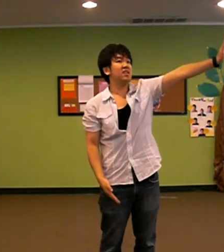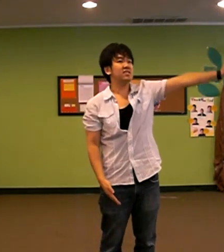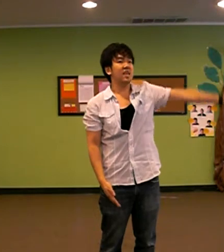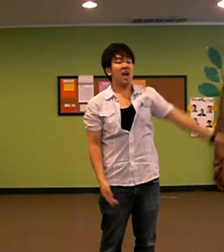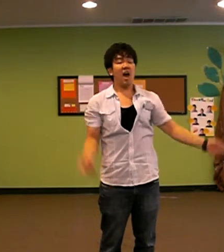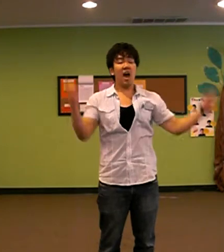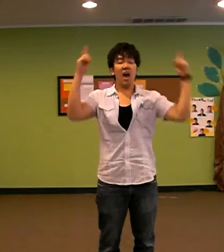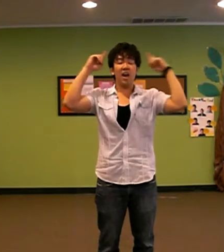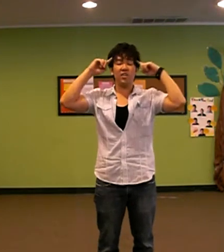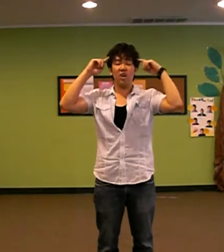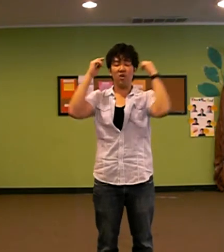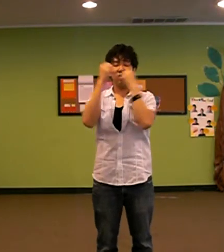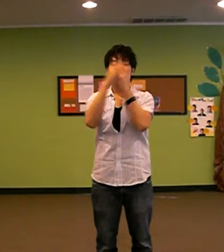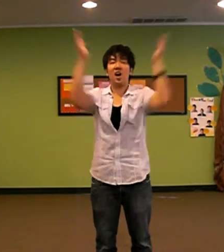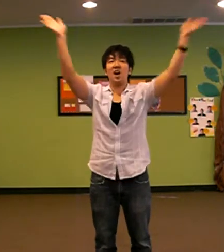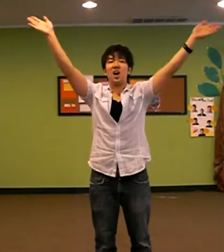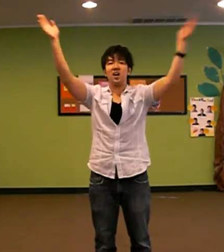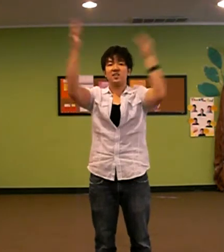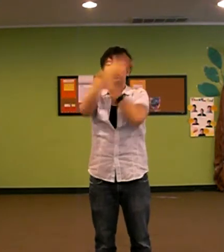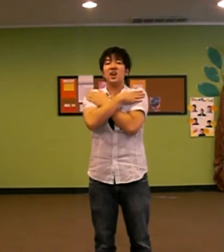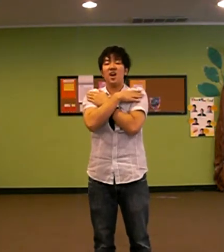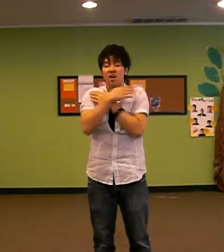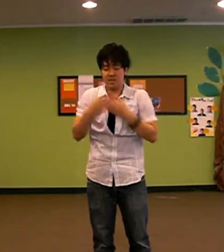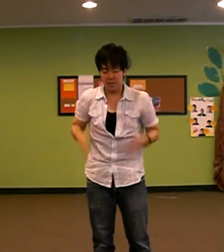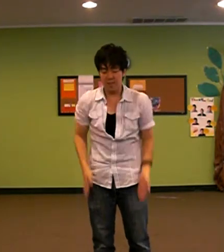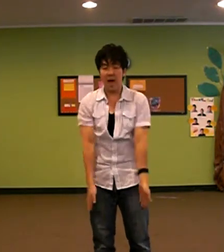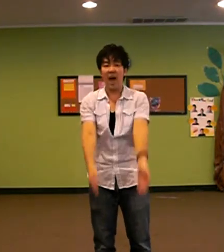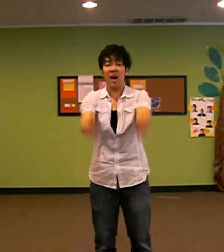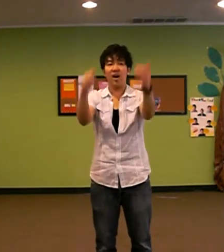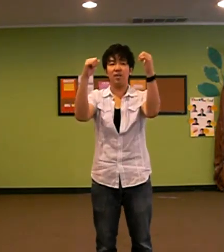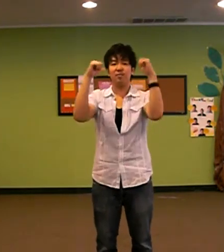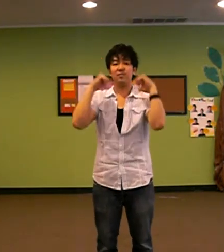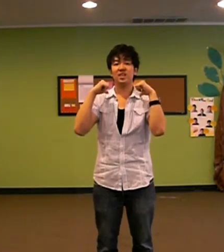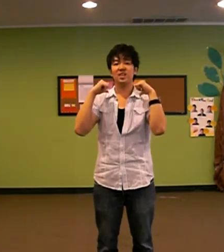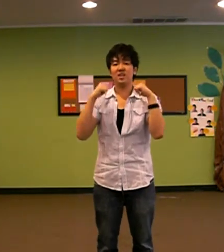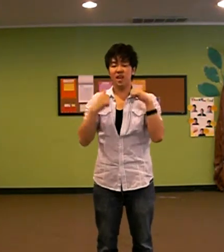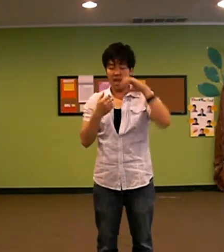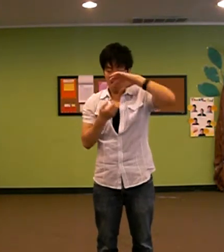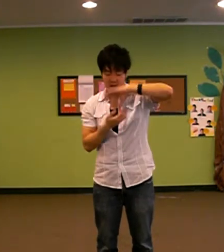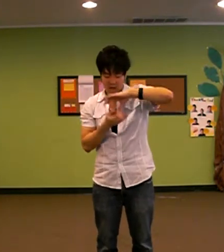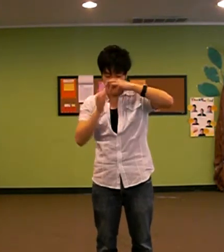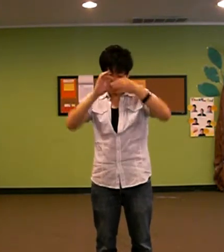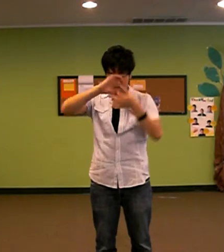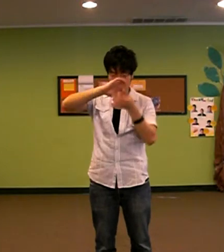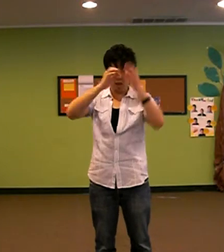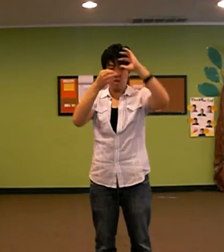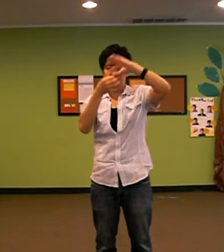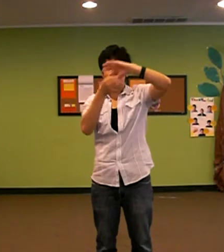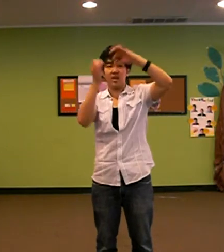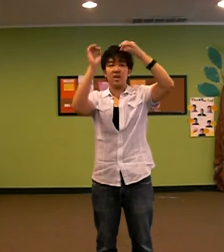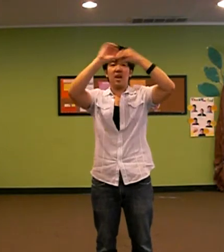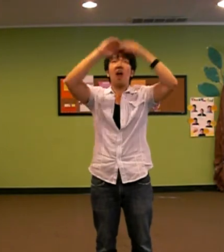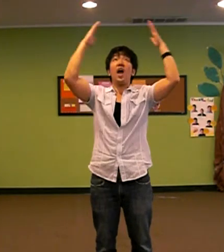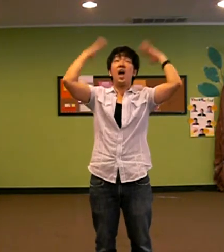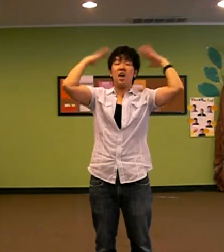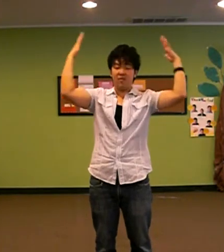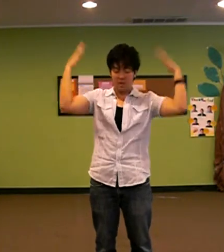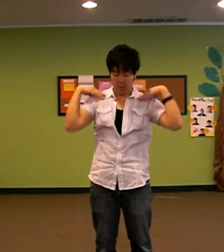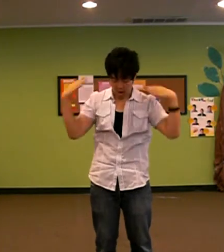I know God cares about me, every little thing, every part